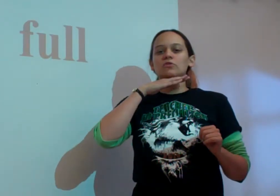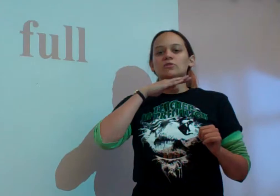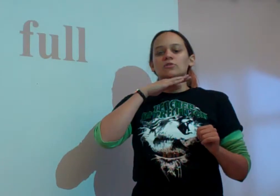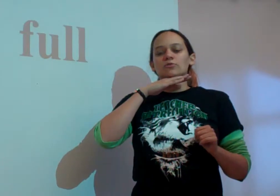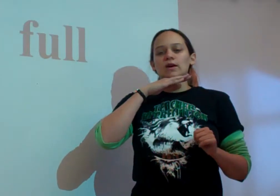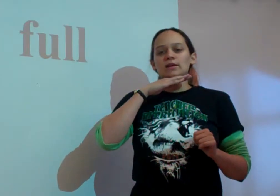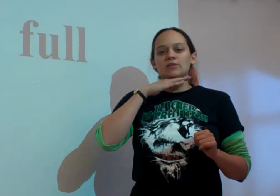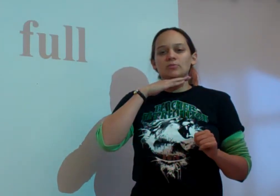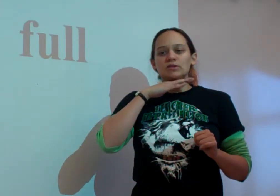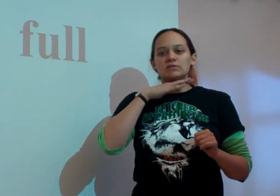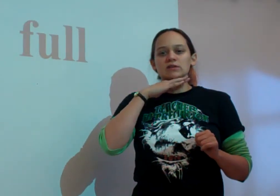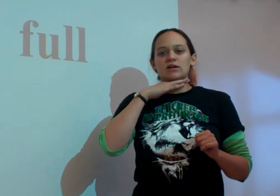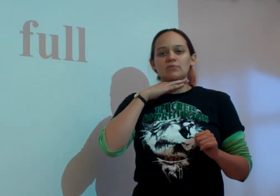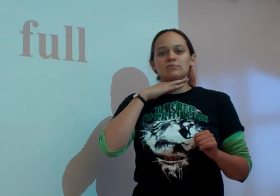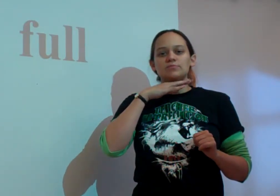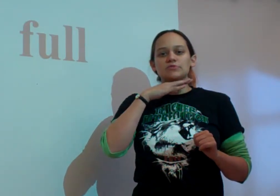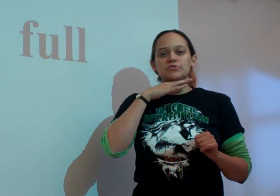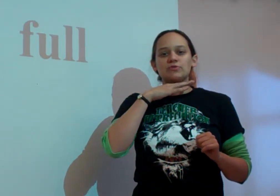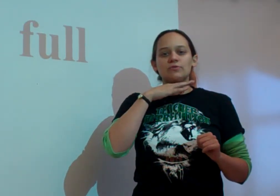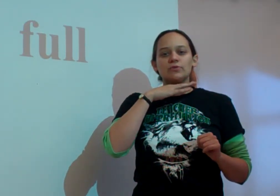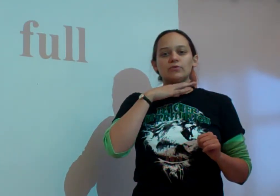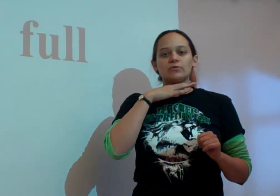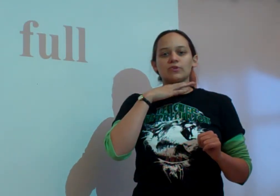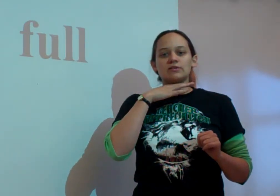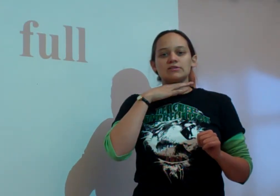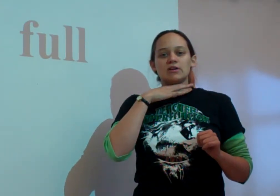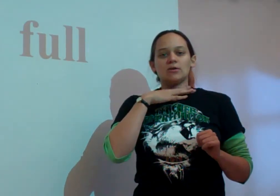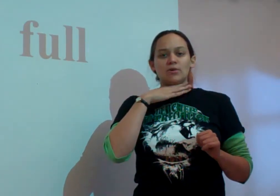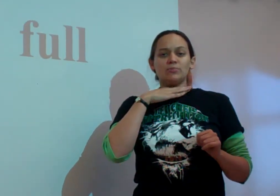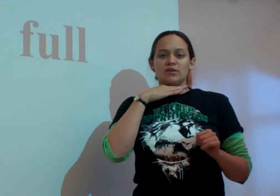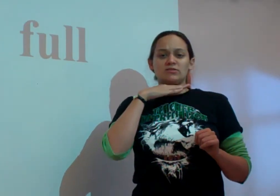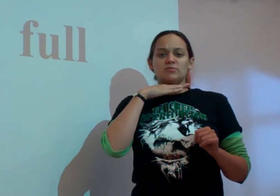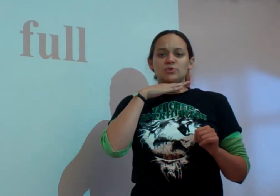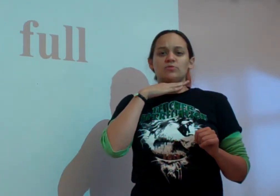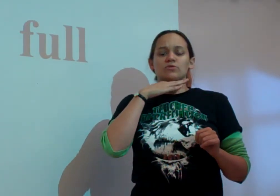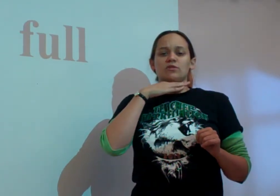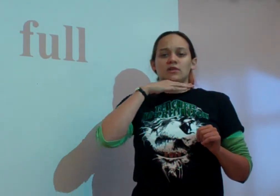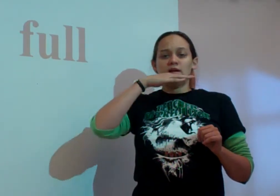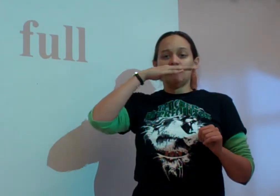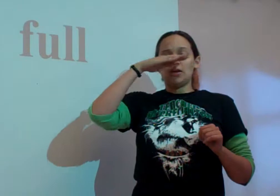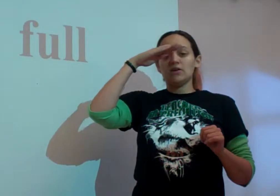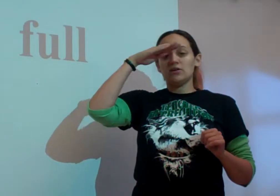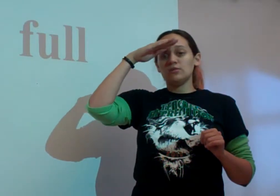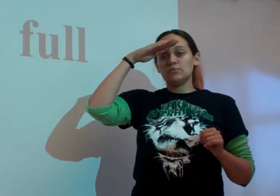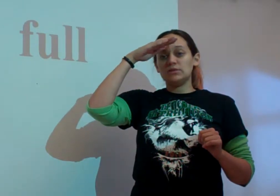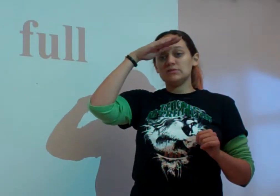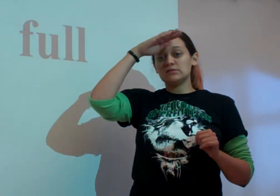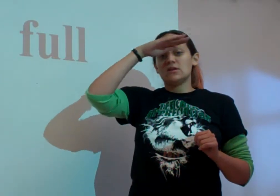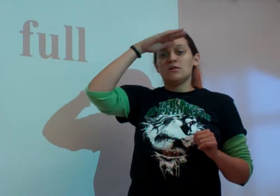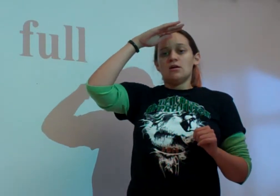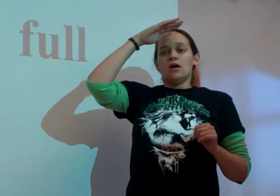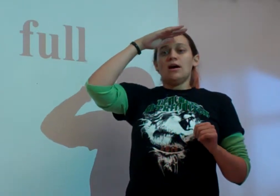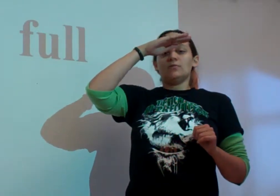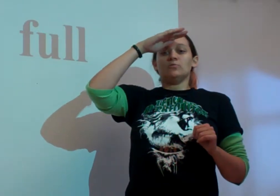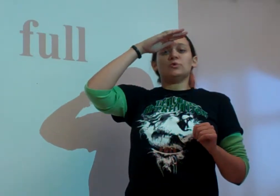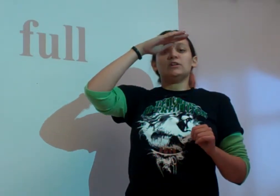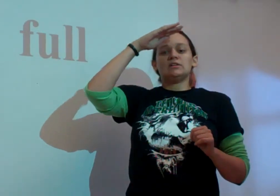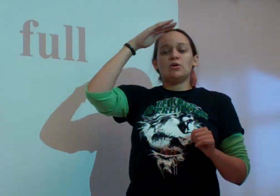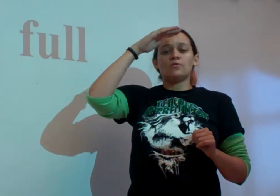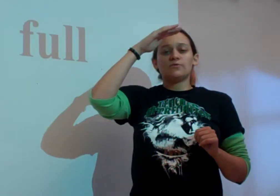right here means I'm so full that my brain's going to peak. And up here means I'm really over